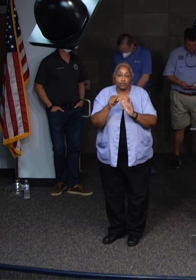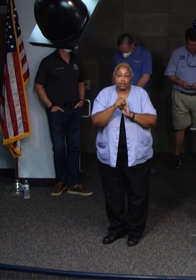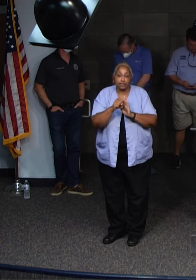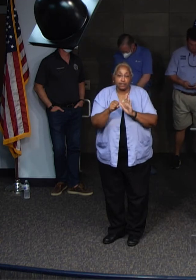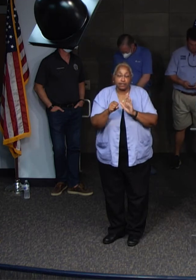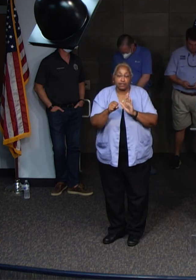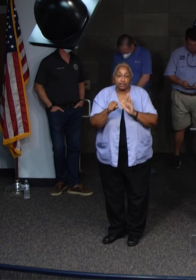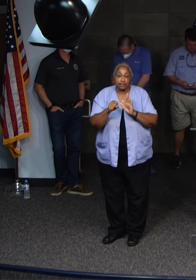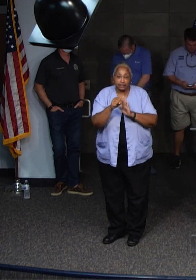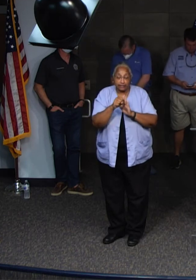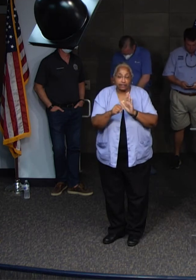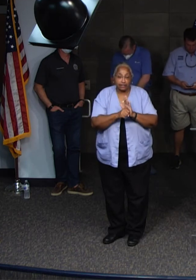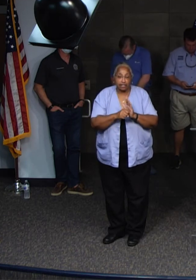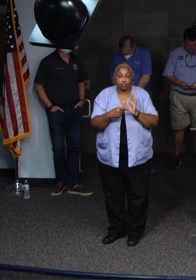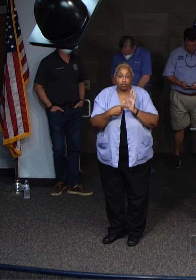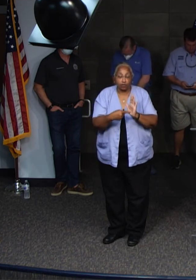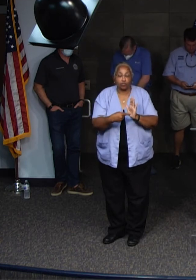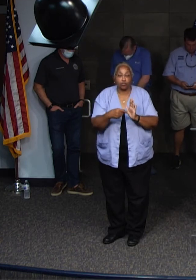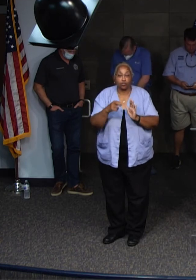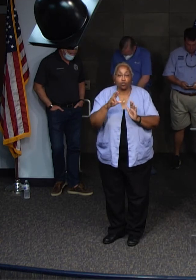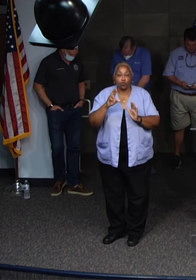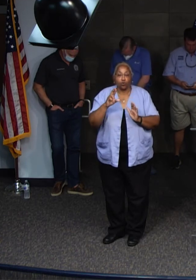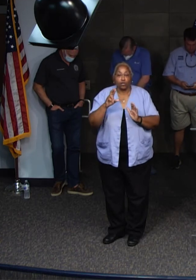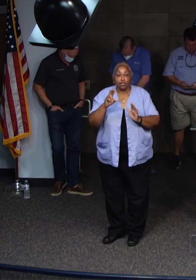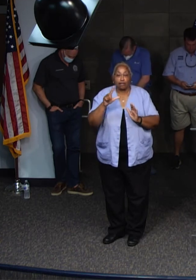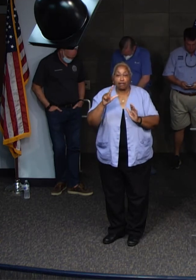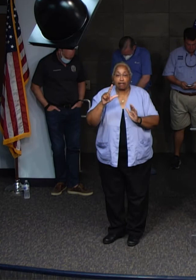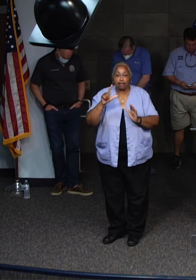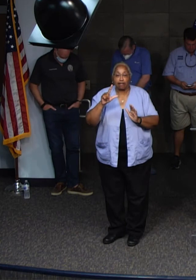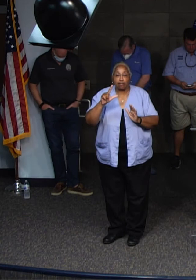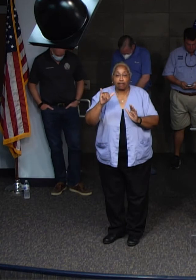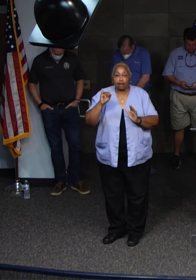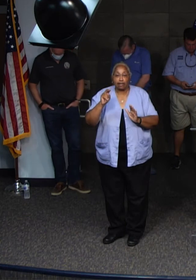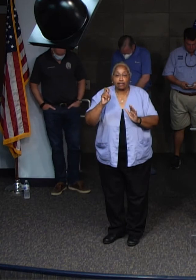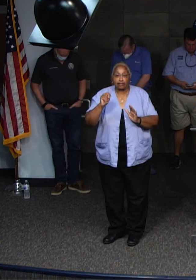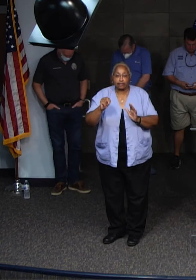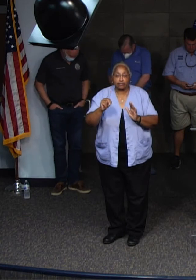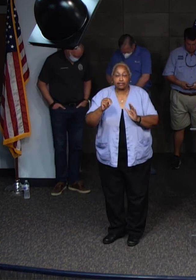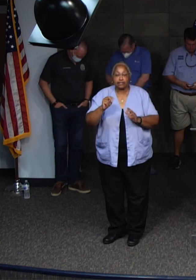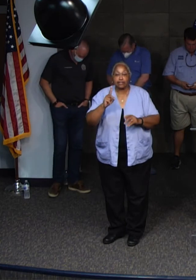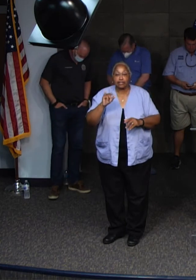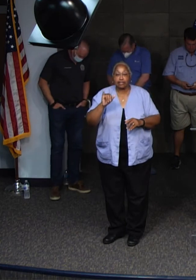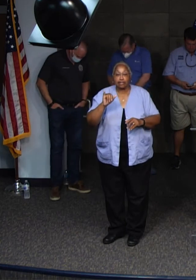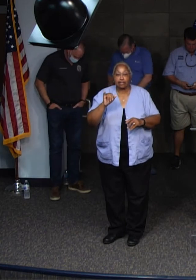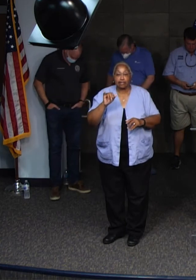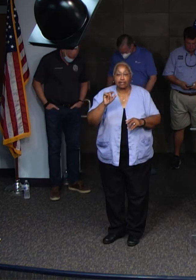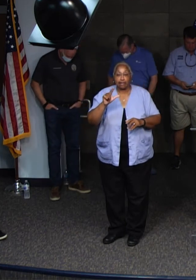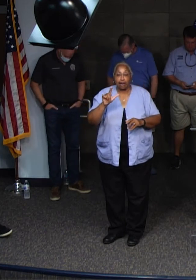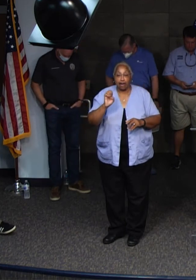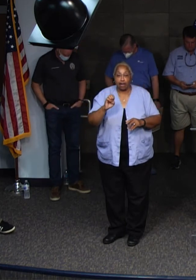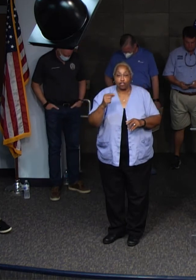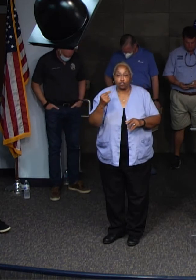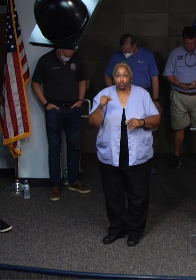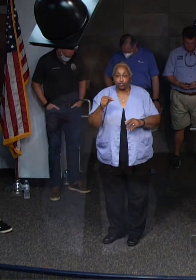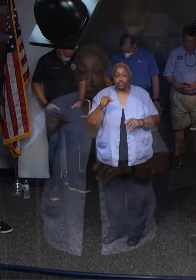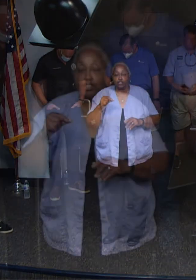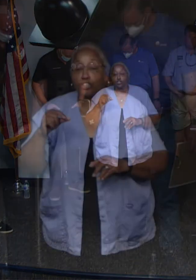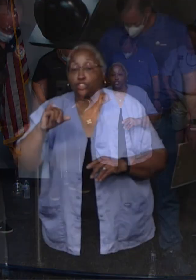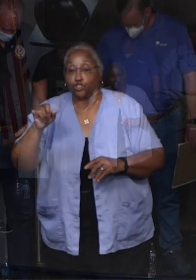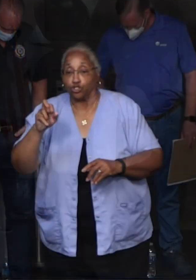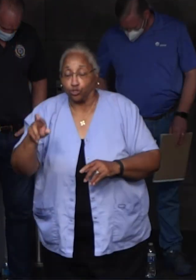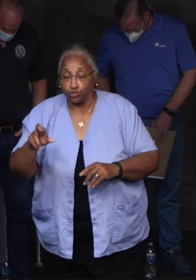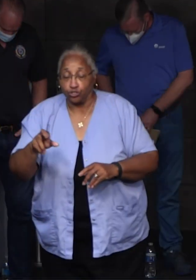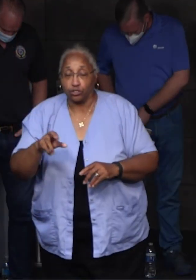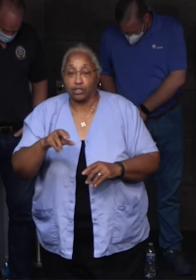Rodney Lyons, Kyle Green, State Representative Kyle Green Jr., as well as Joe Bui. They are part,